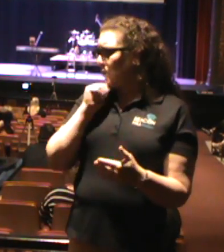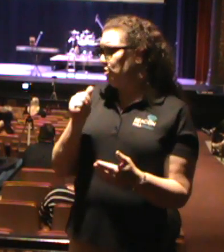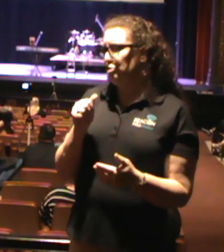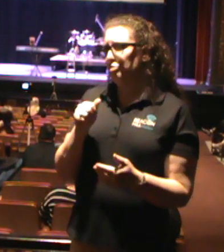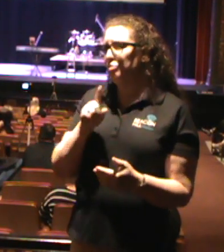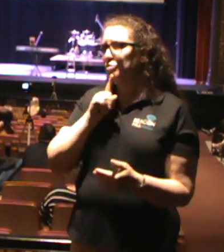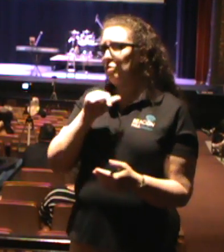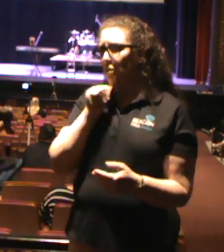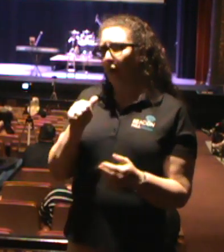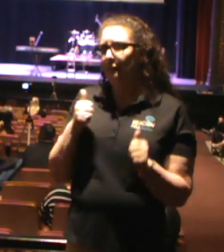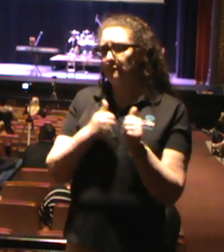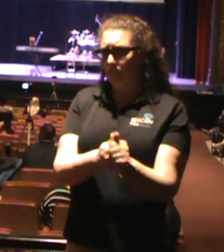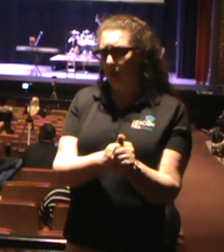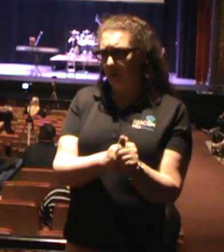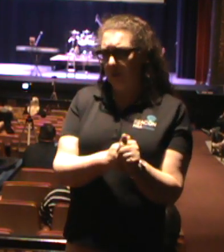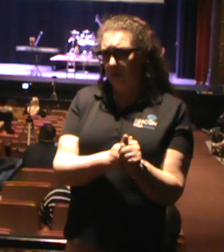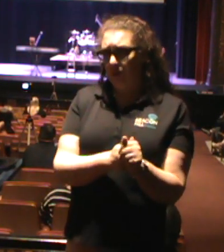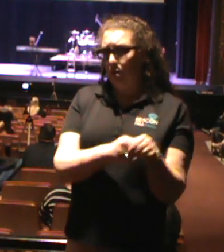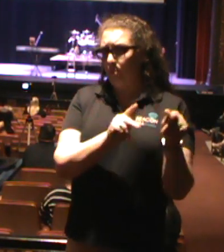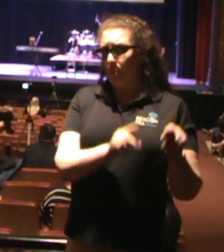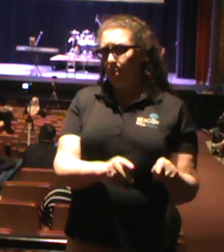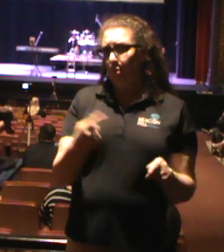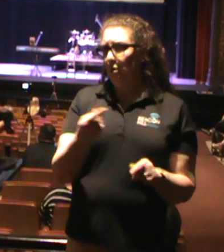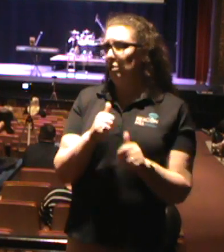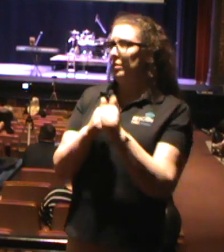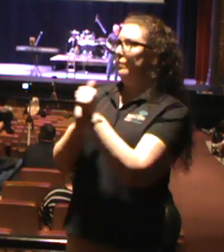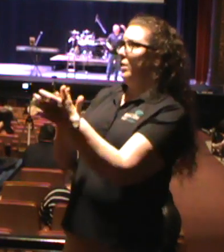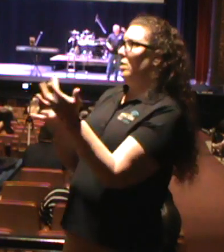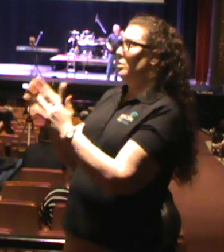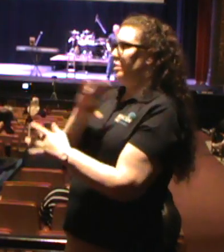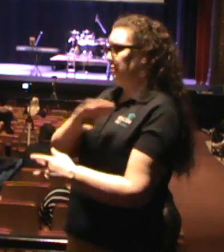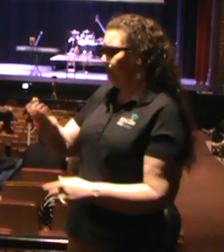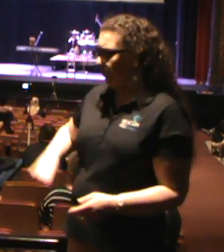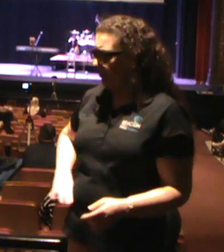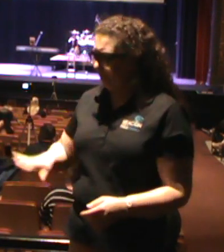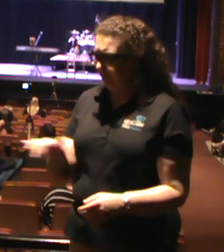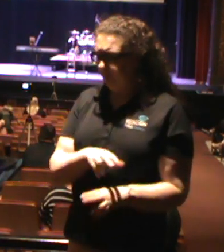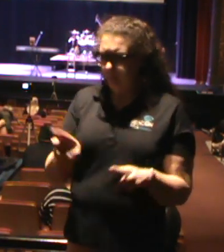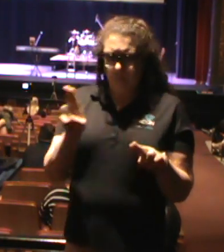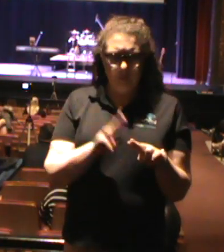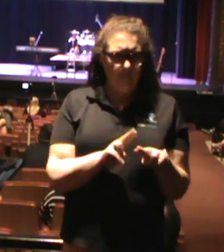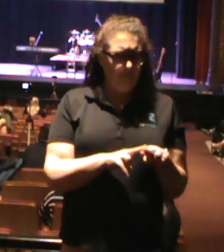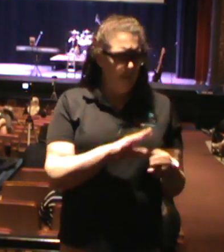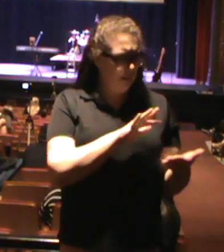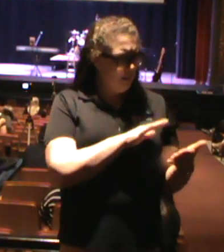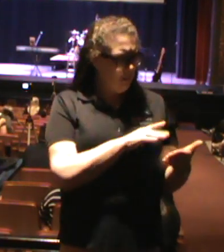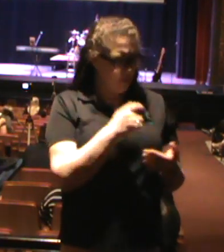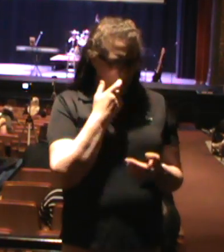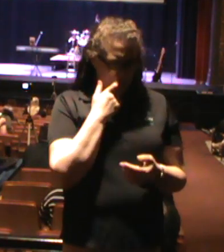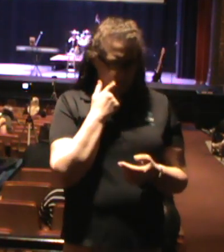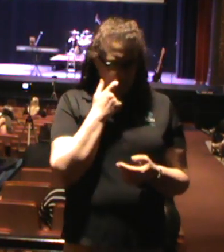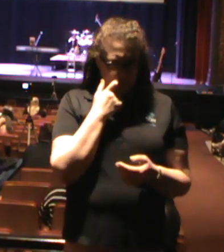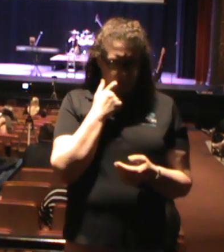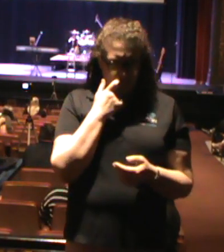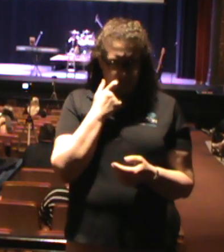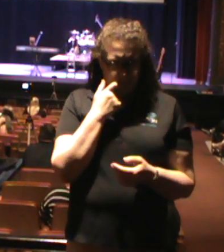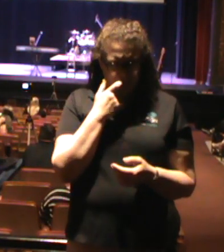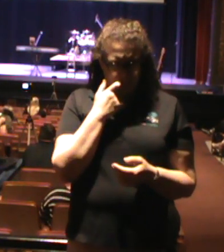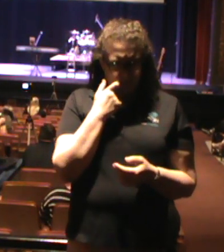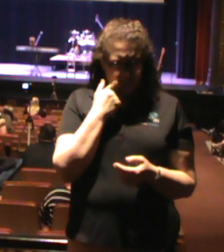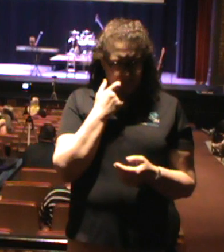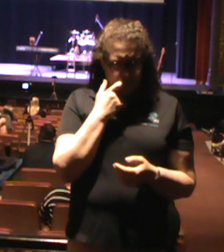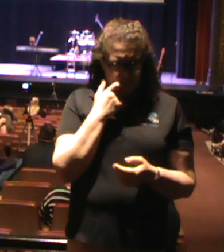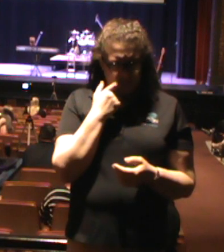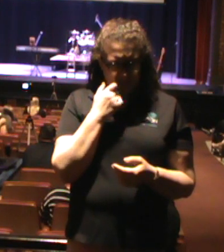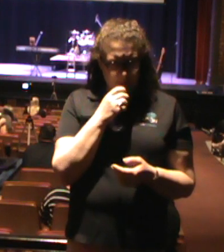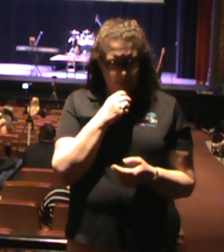man. You should only follow Jesus Christ. And I sat there, and I studied this man, and I won't give the guy the time of day to mention in